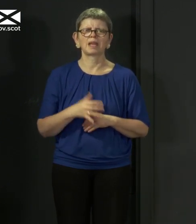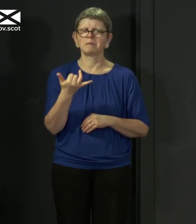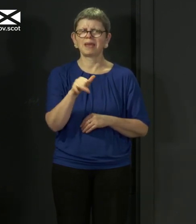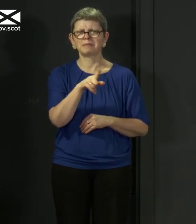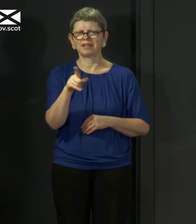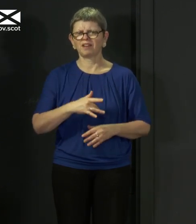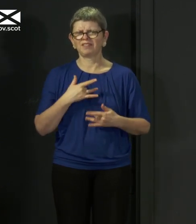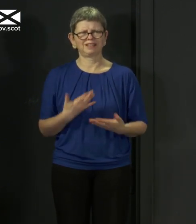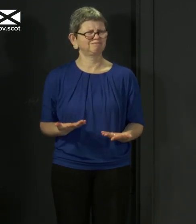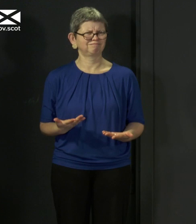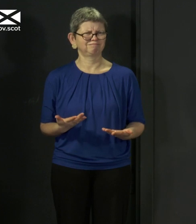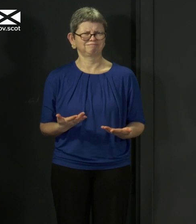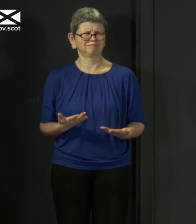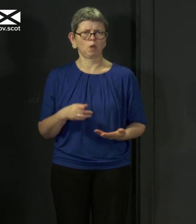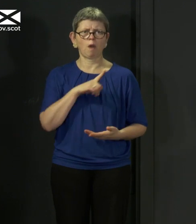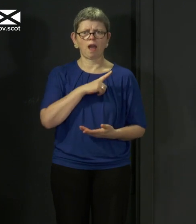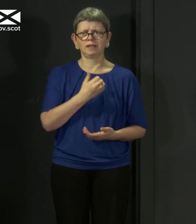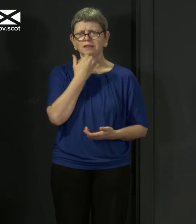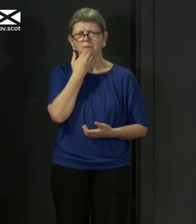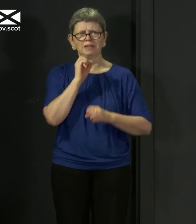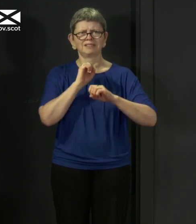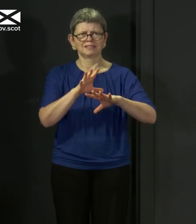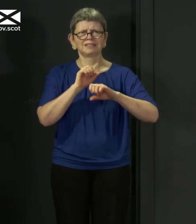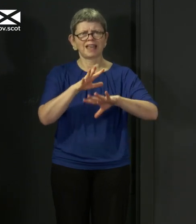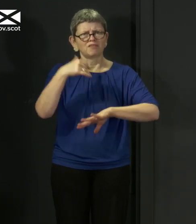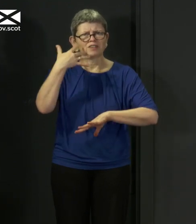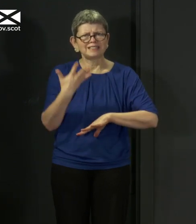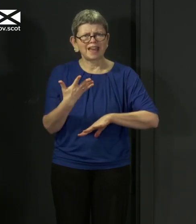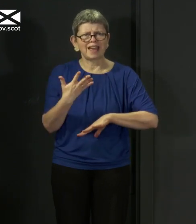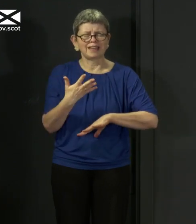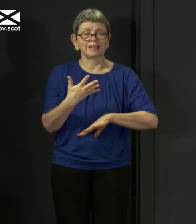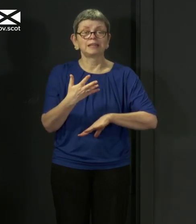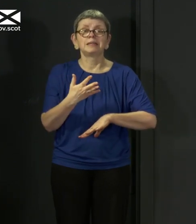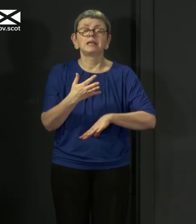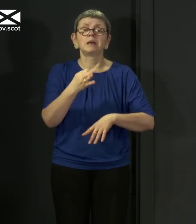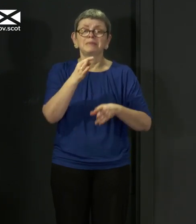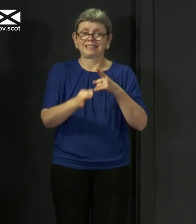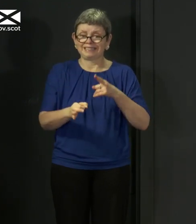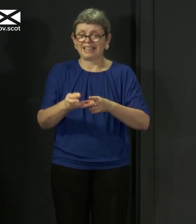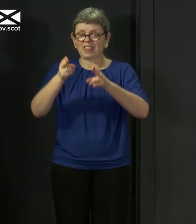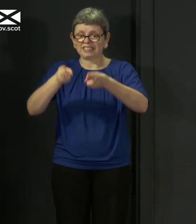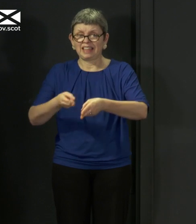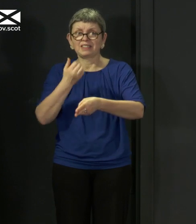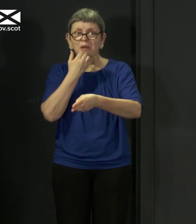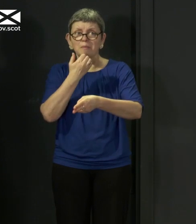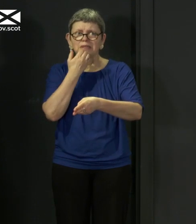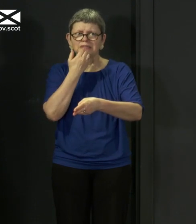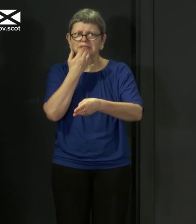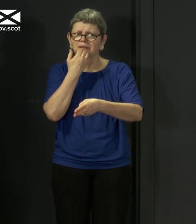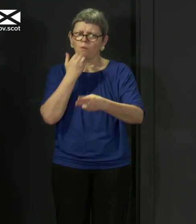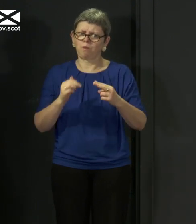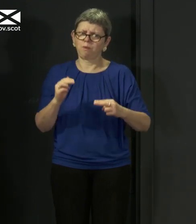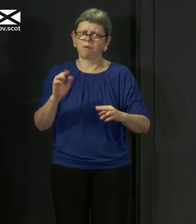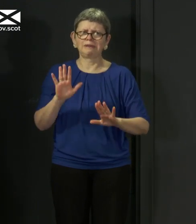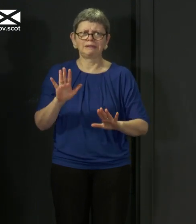this way since the numbers that I am reporting each day, particularly those on the number of people who are dying, are always far higher than